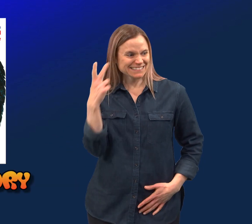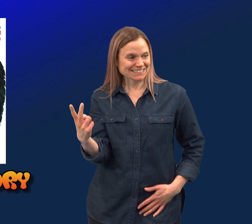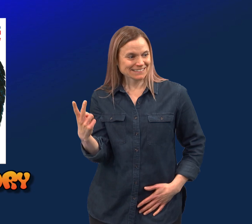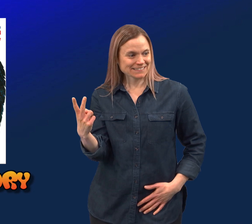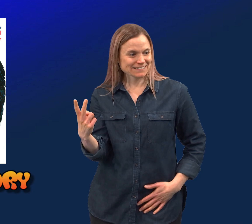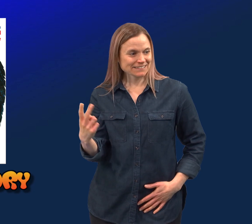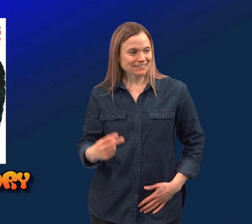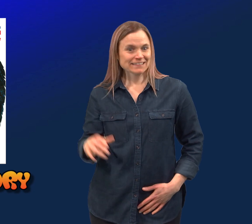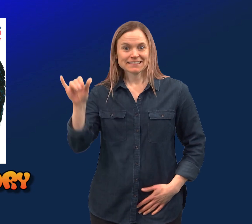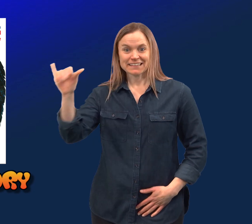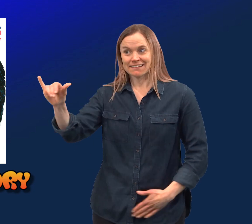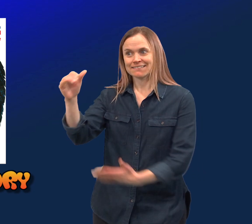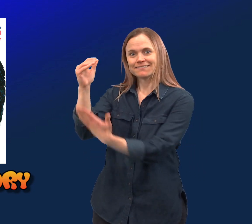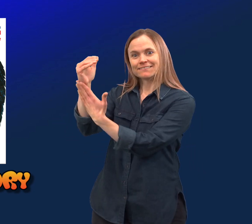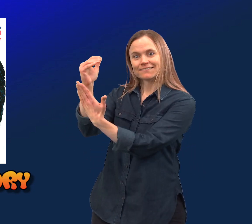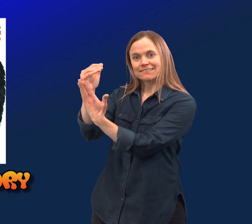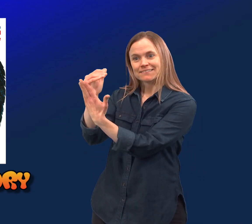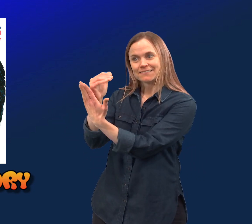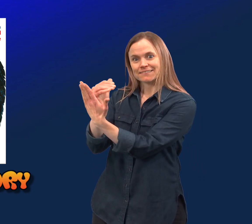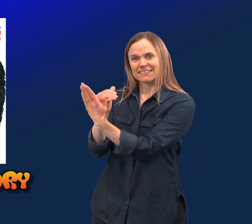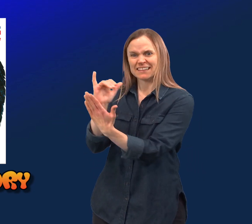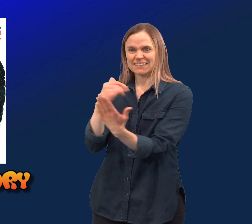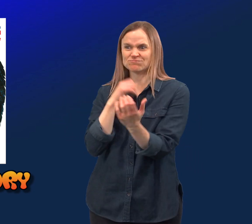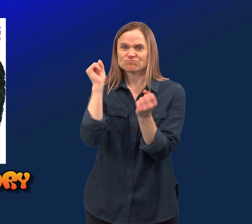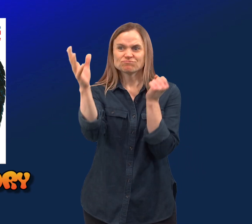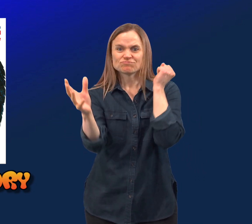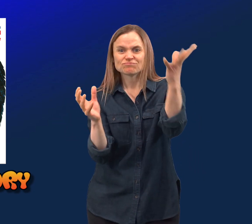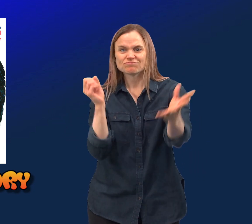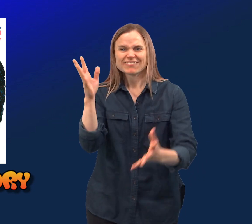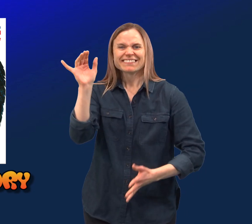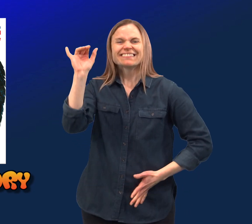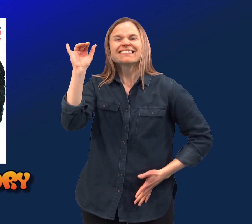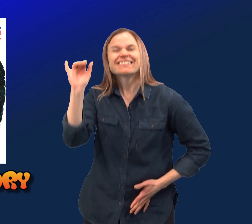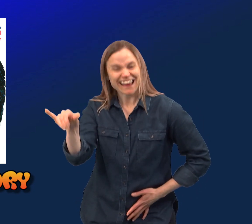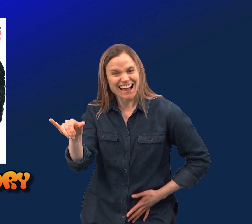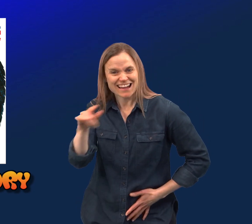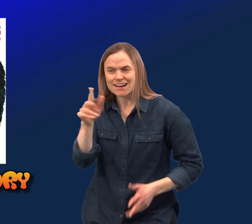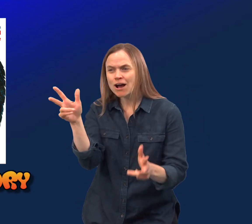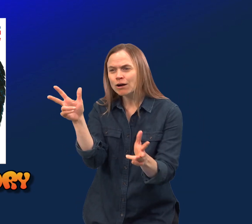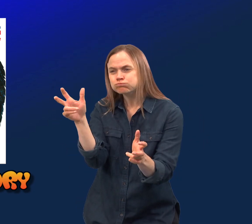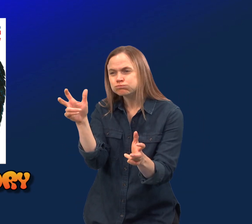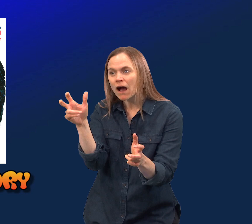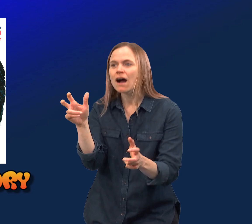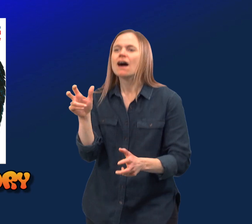See? That was a list of signs to connect to the book.